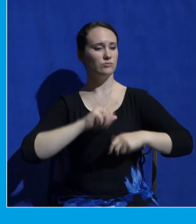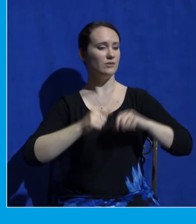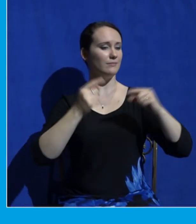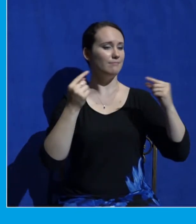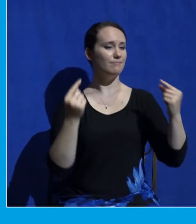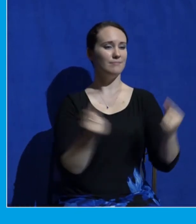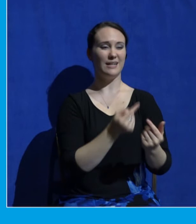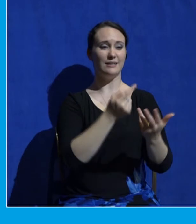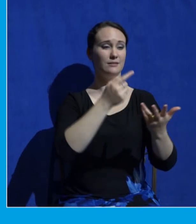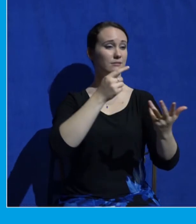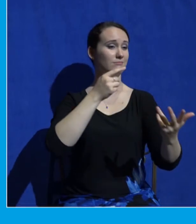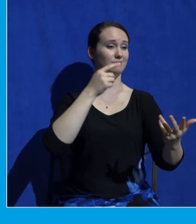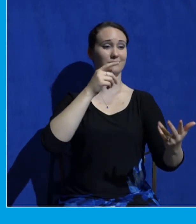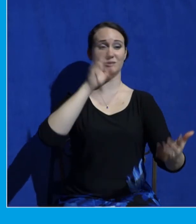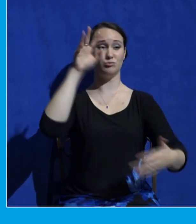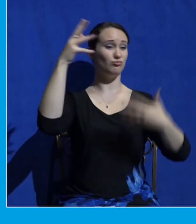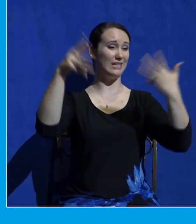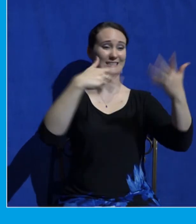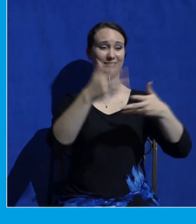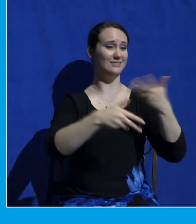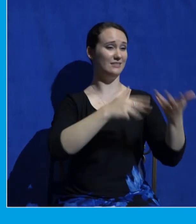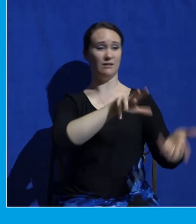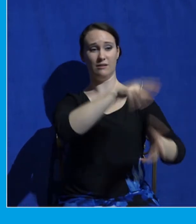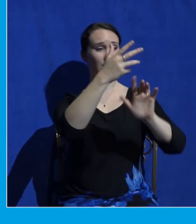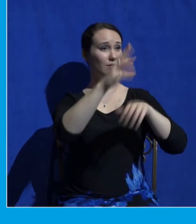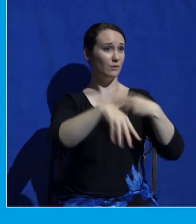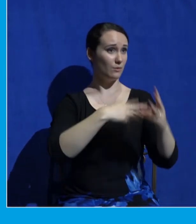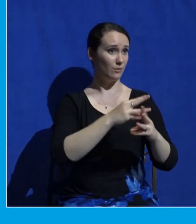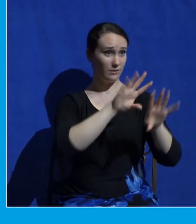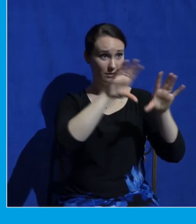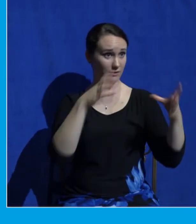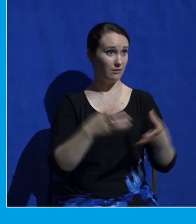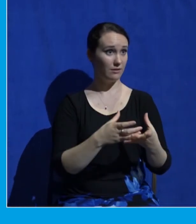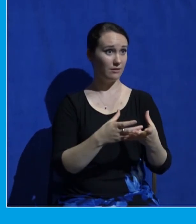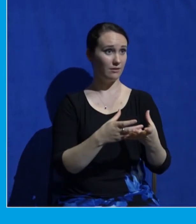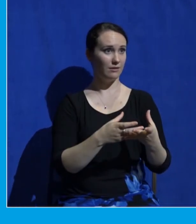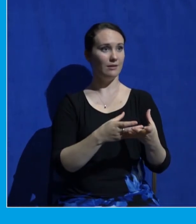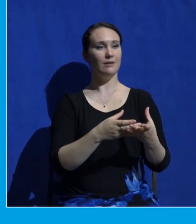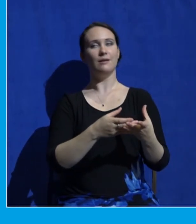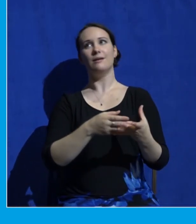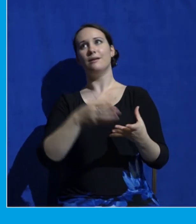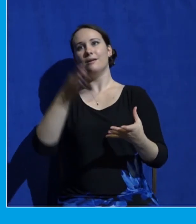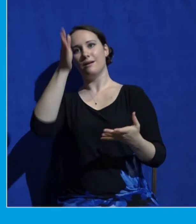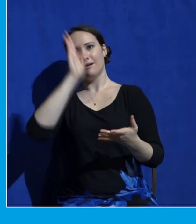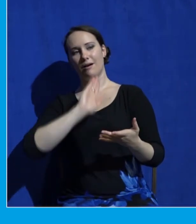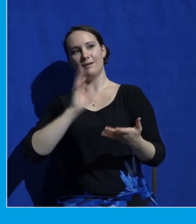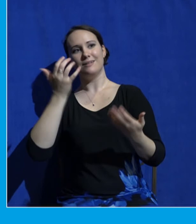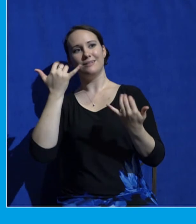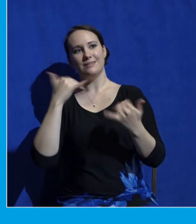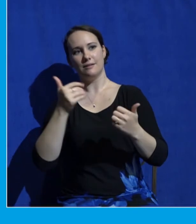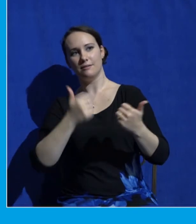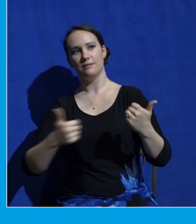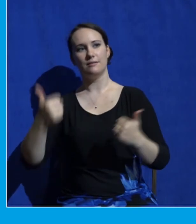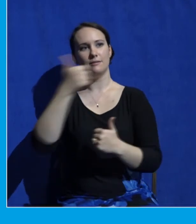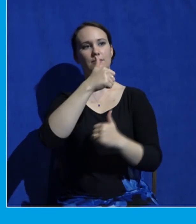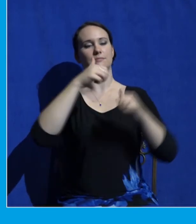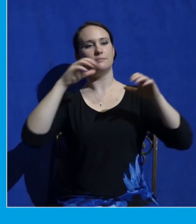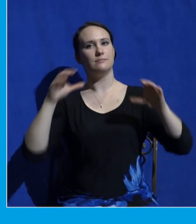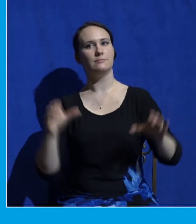craziness in this world for that matter God is sovereignly working it all together for your good to be conformed transformed